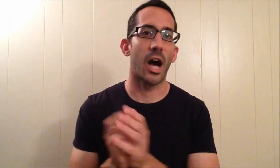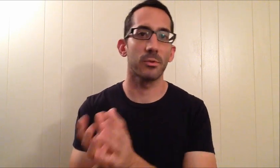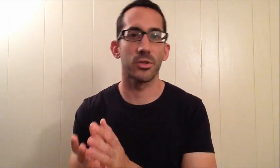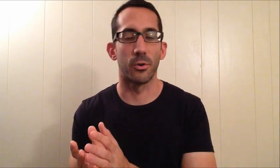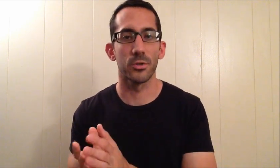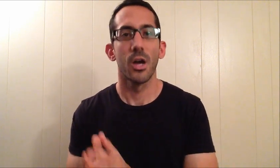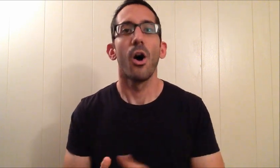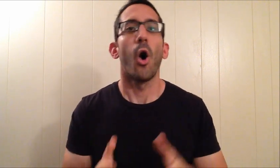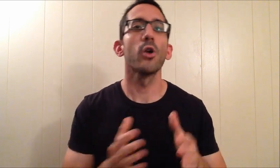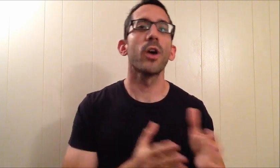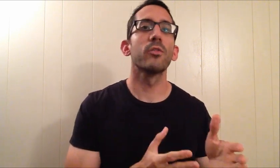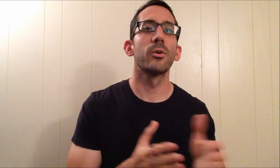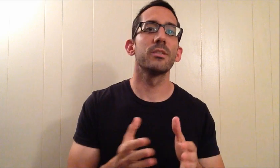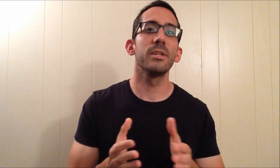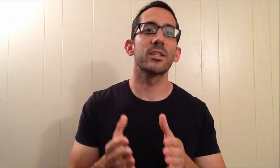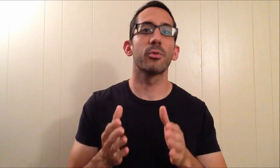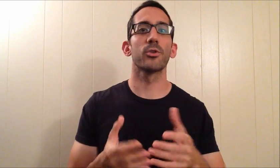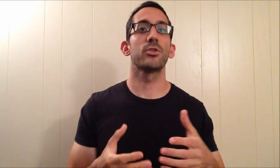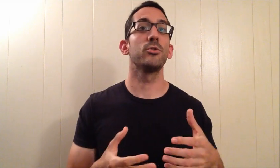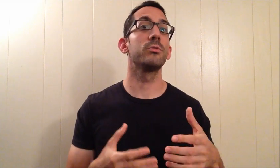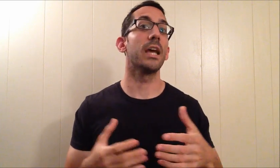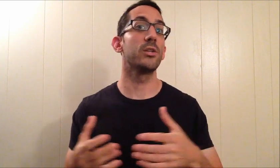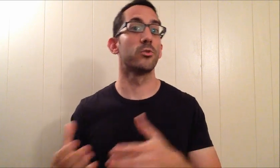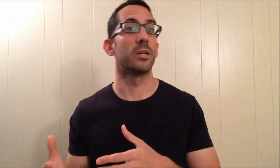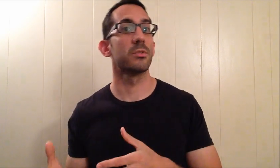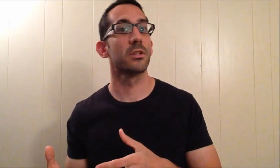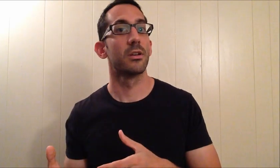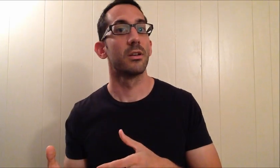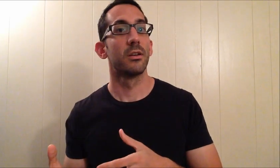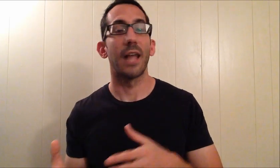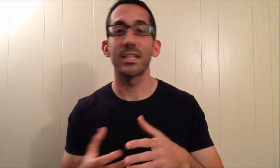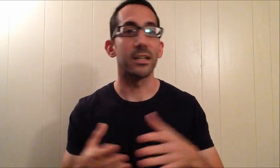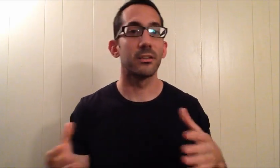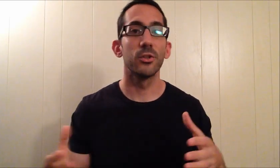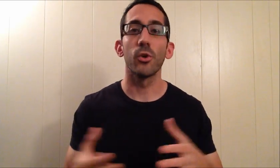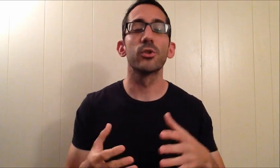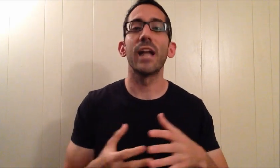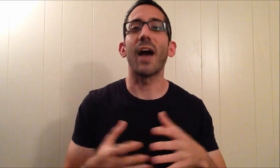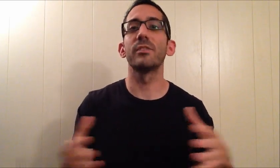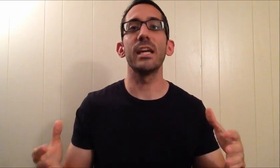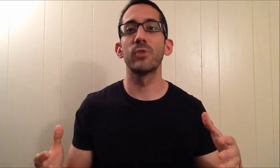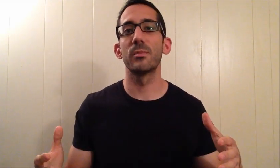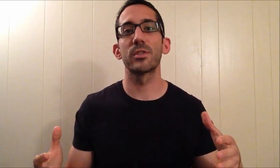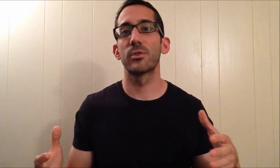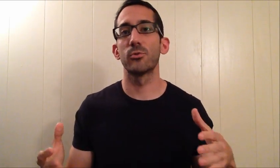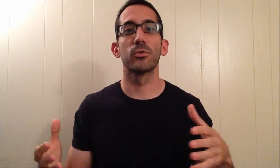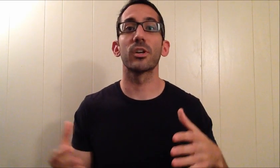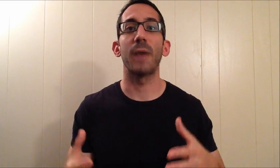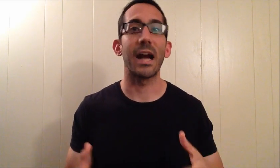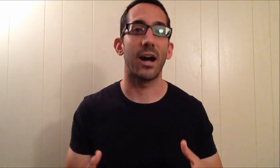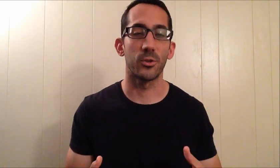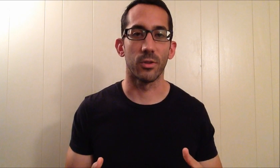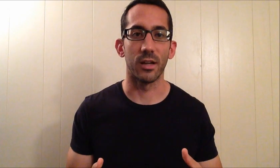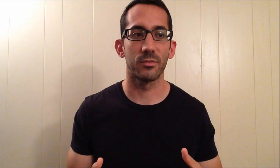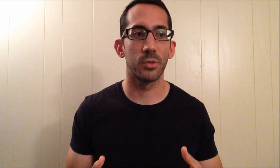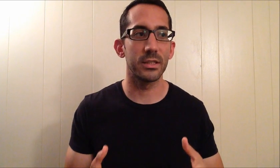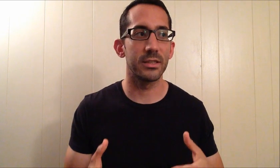accomplishes goals. All you're ever going to be is a person who daydreams. That's it. You're going to have daydreams to look back on your life. But